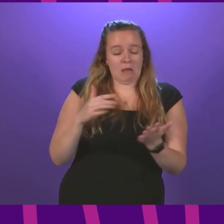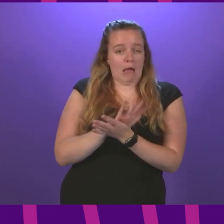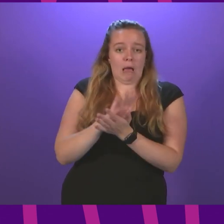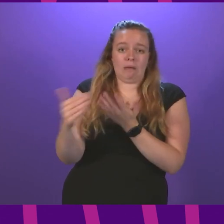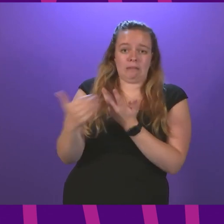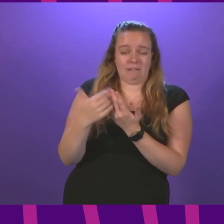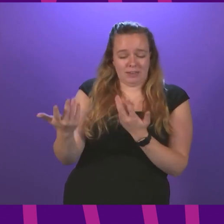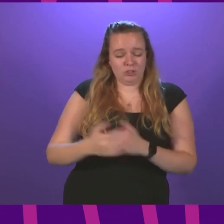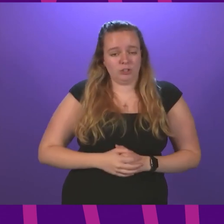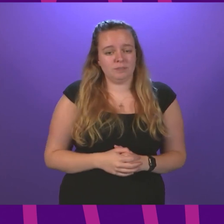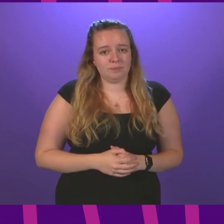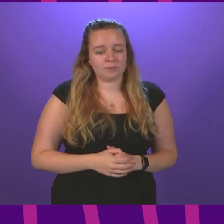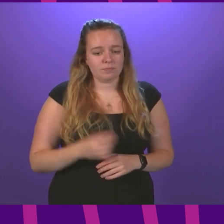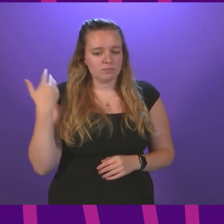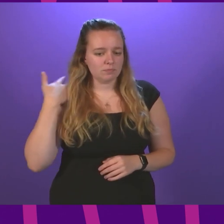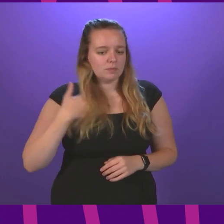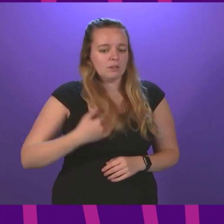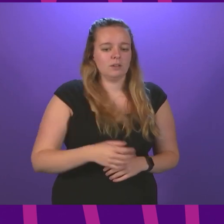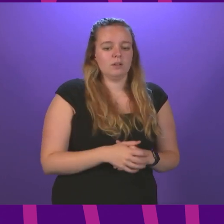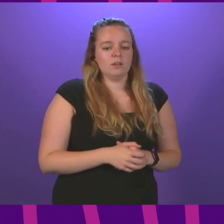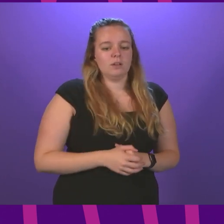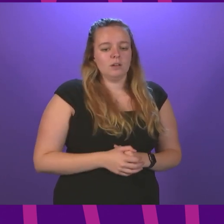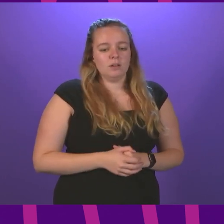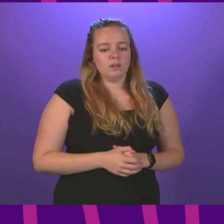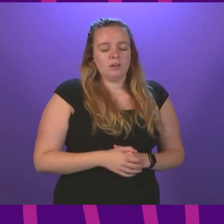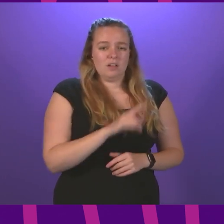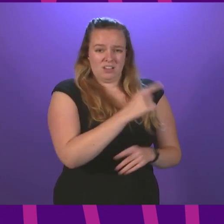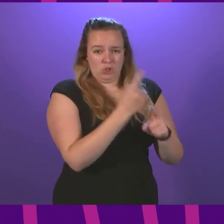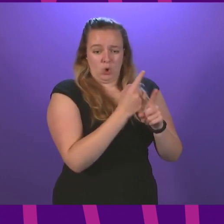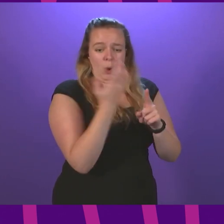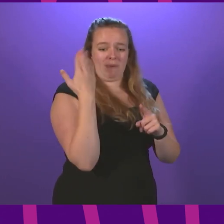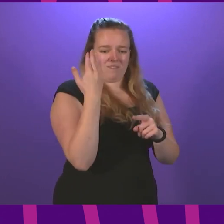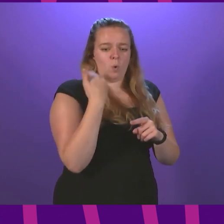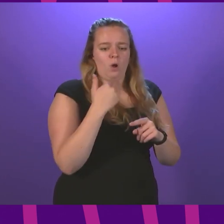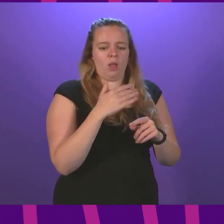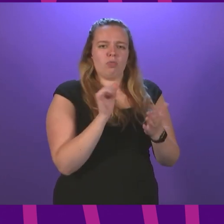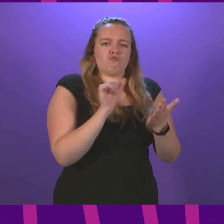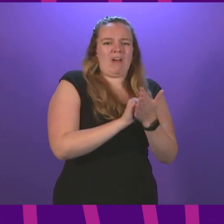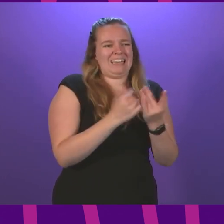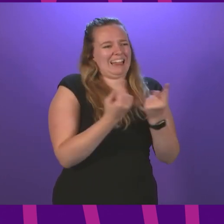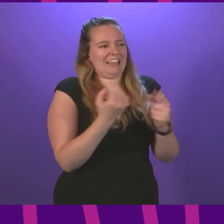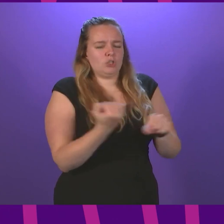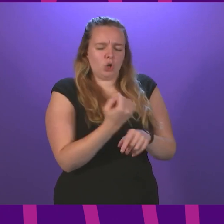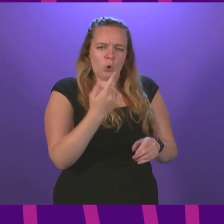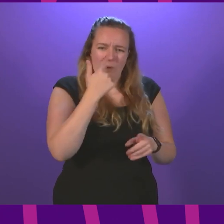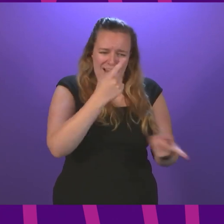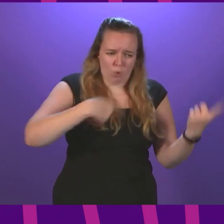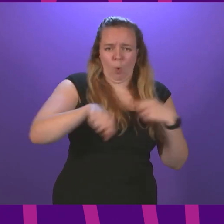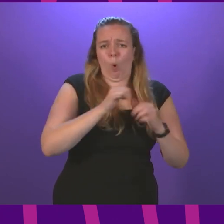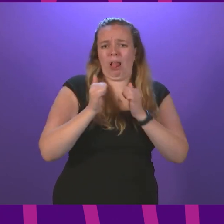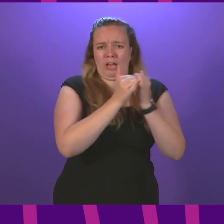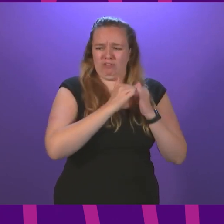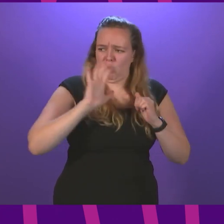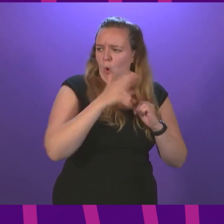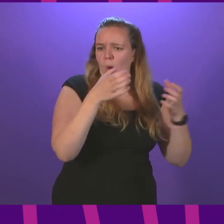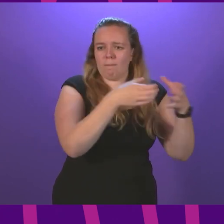an intervention. Stephen Kerr. I'm to the Cabinet Secretary for giving away. She talked earlier about the right thing to do. I think we can all agree, across all the